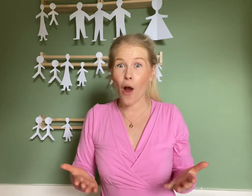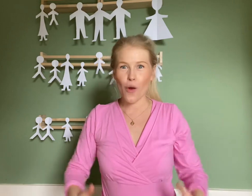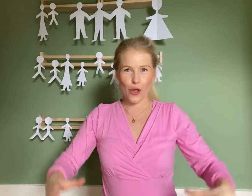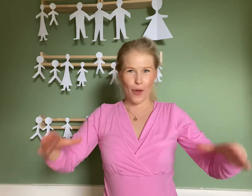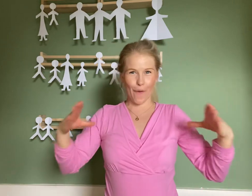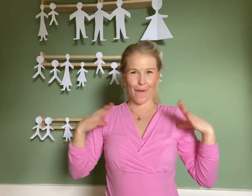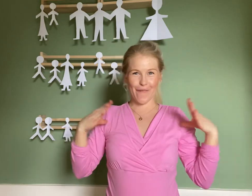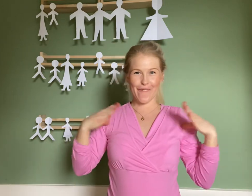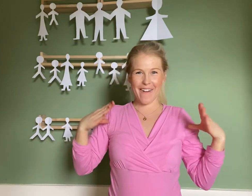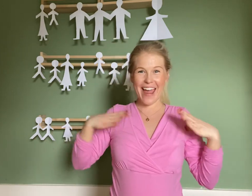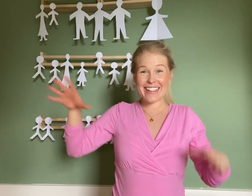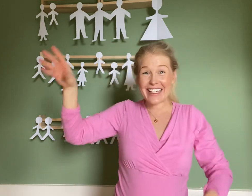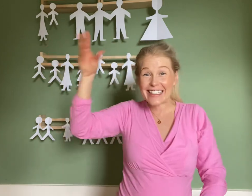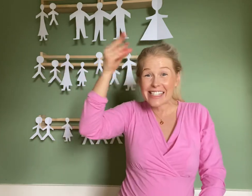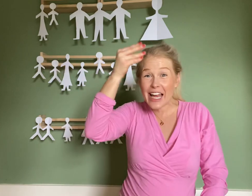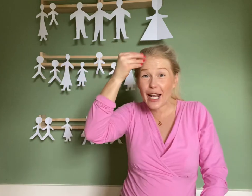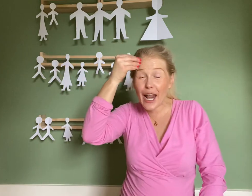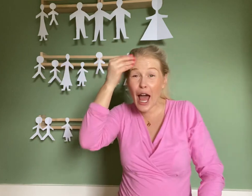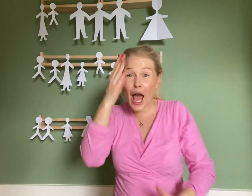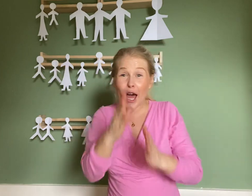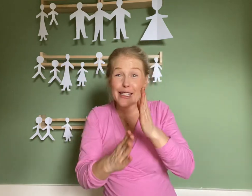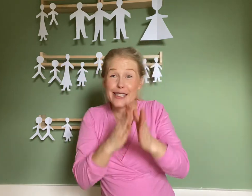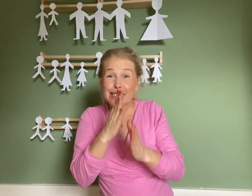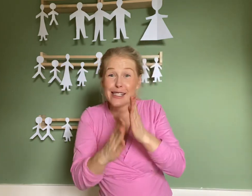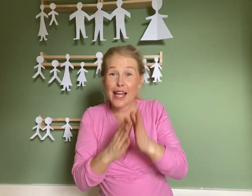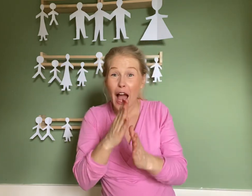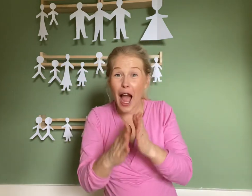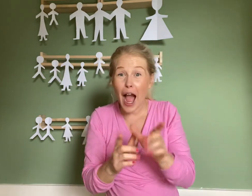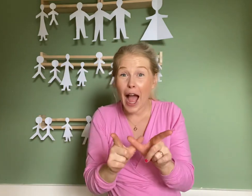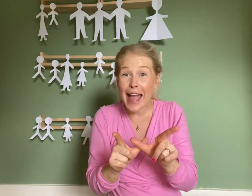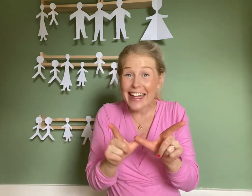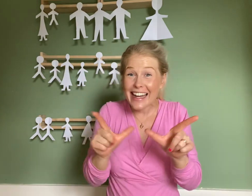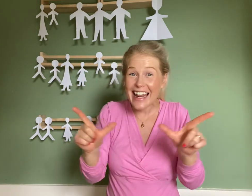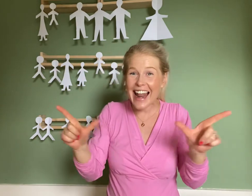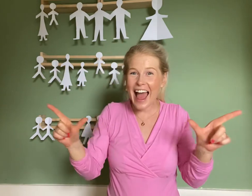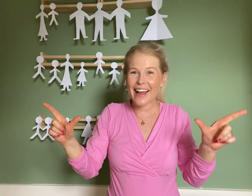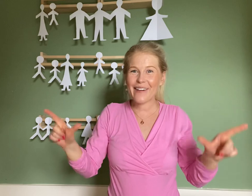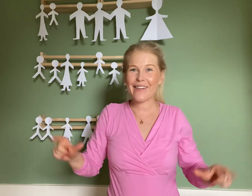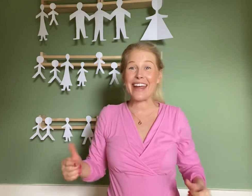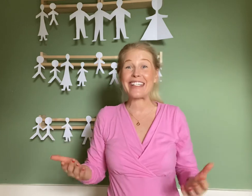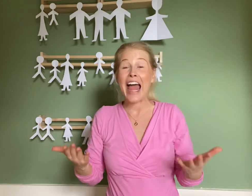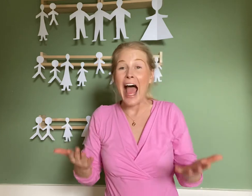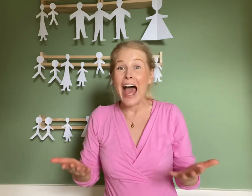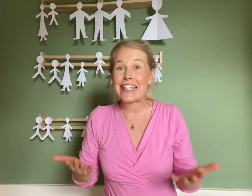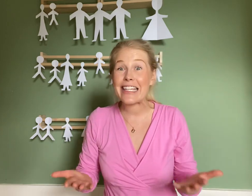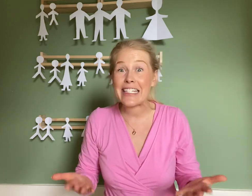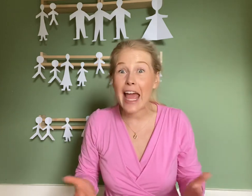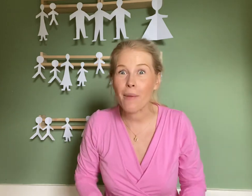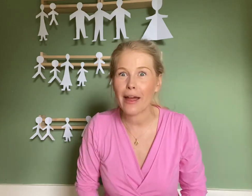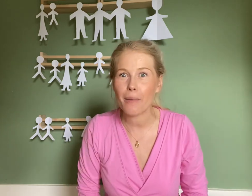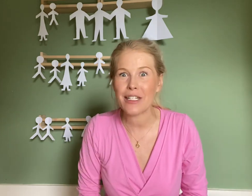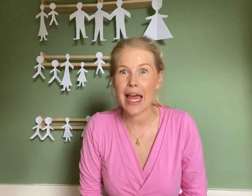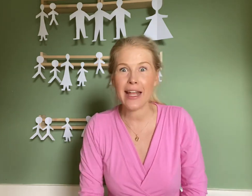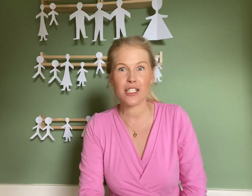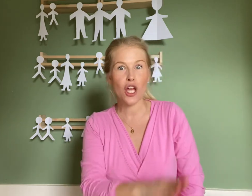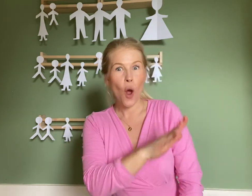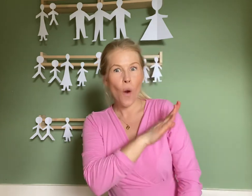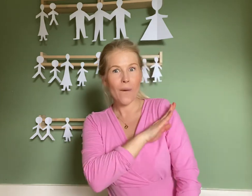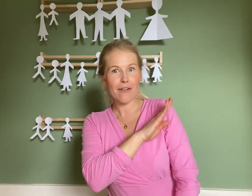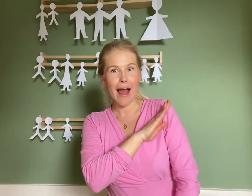you're ready to learn sign language. And today we're going to pretend we're at